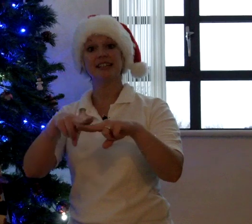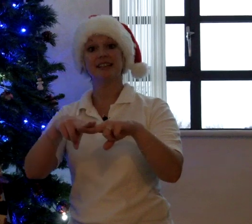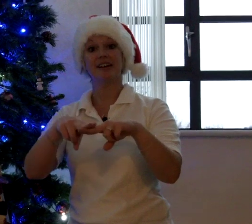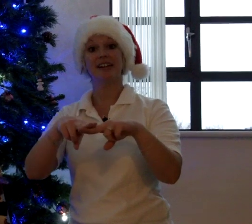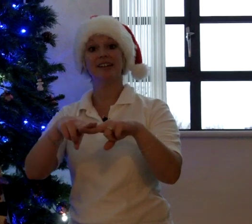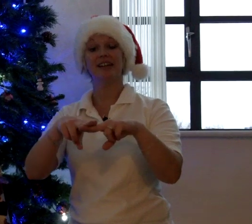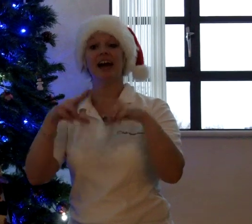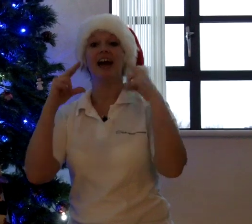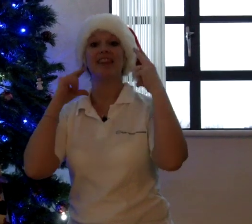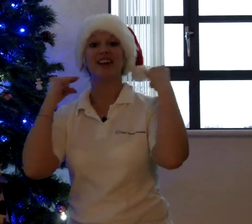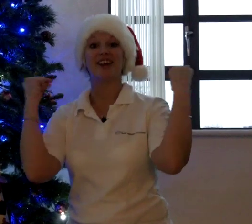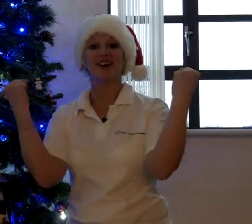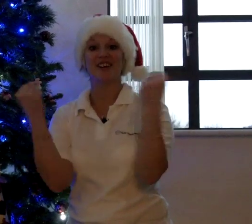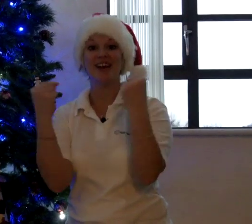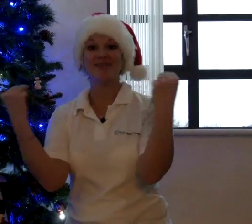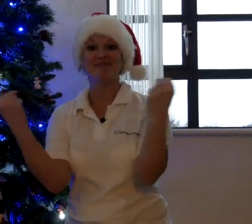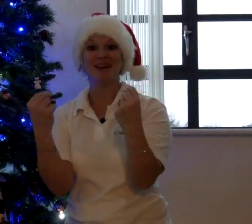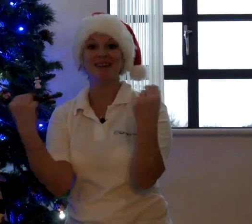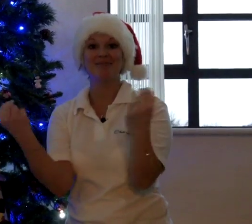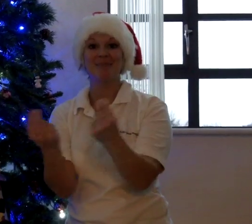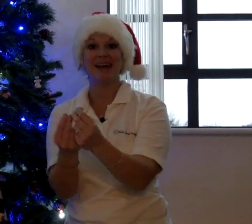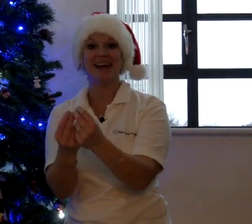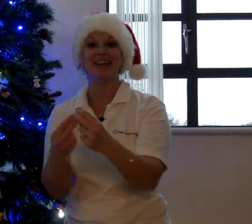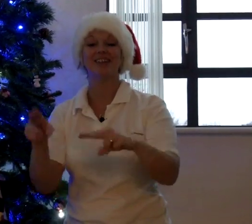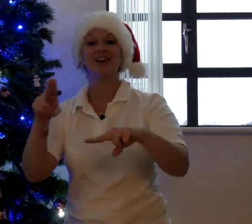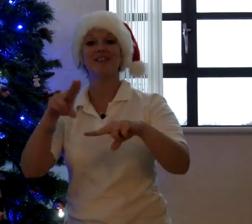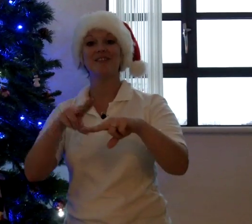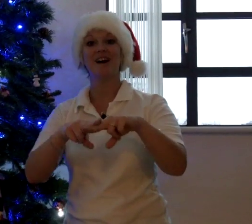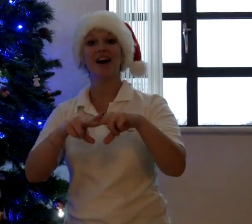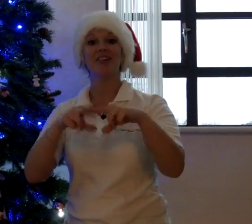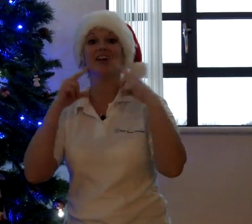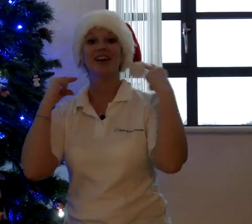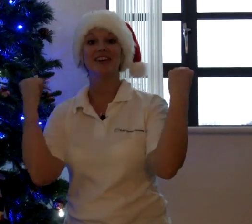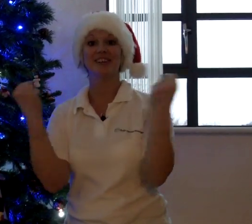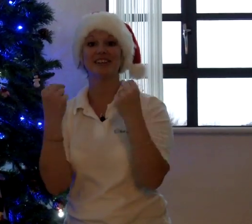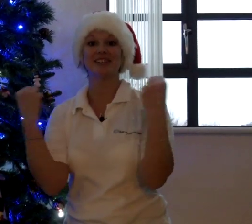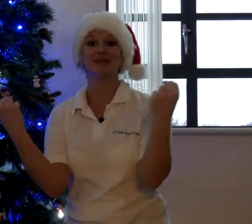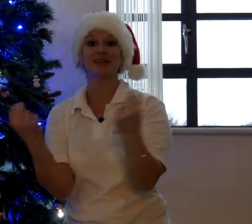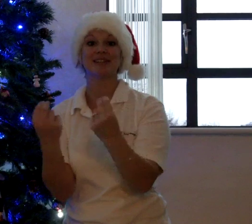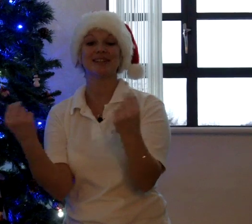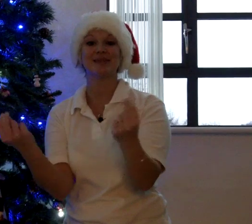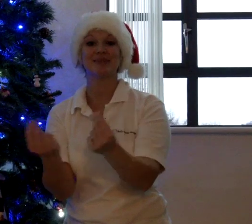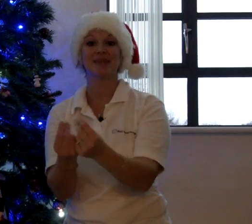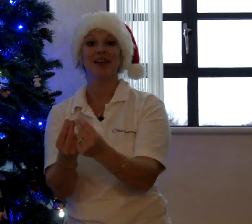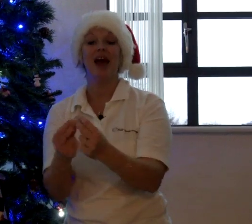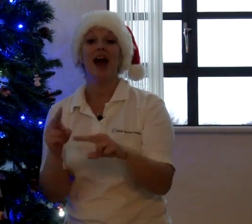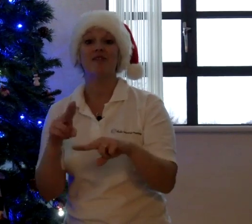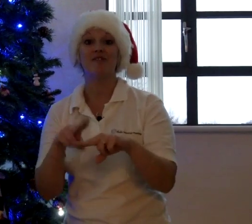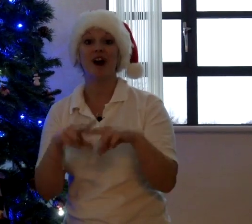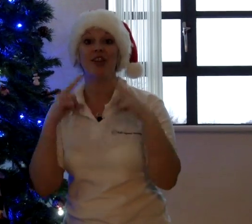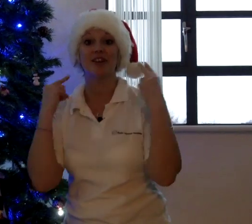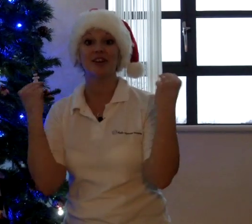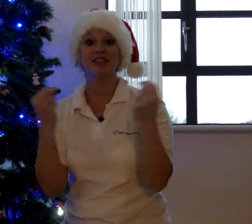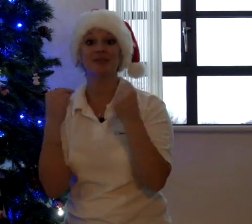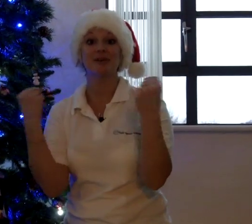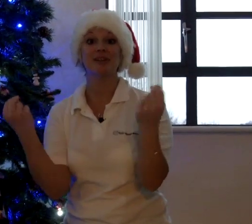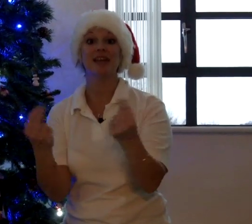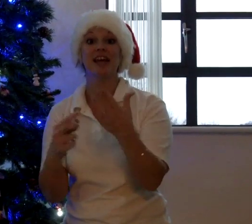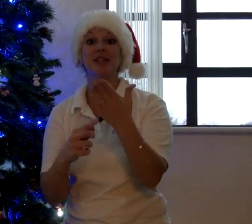sign and then a great big beard. Father Christmas. And Father Christmas is